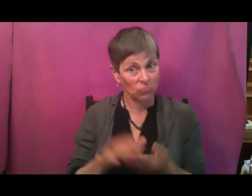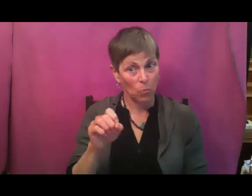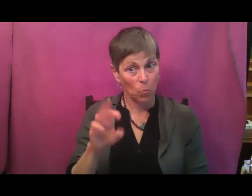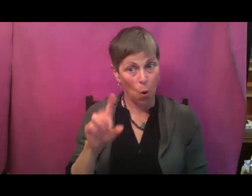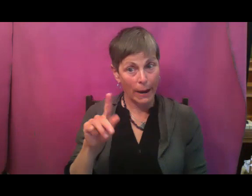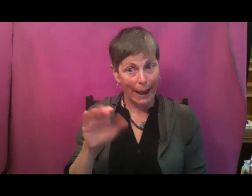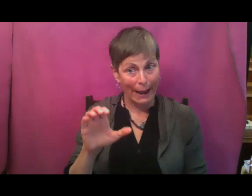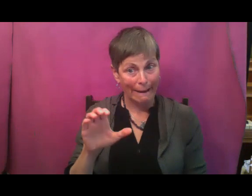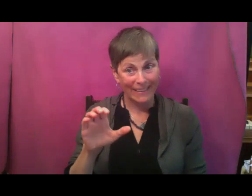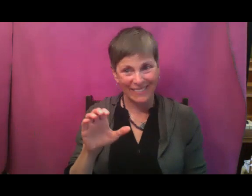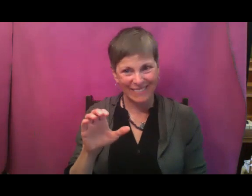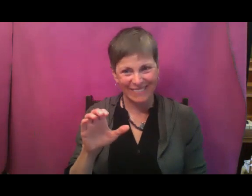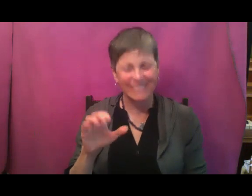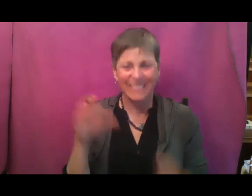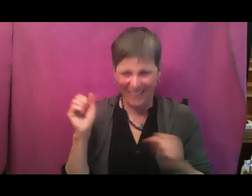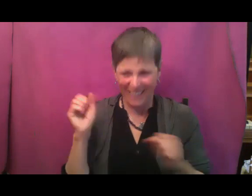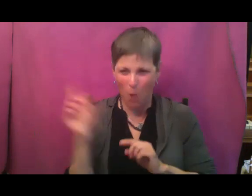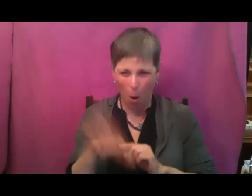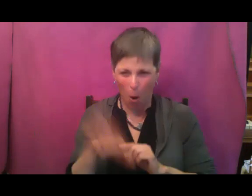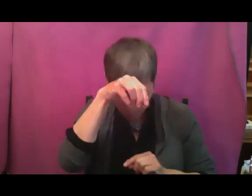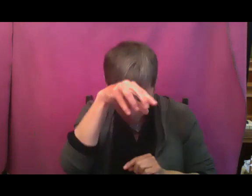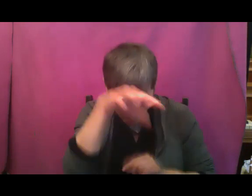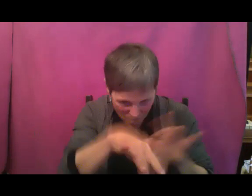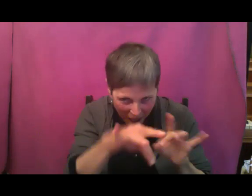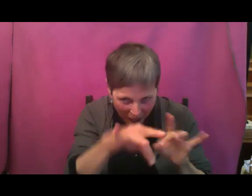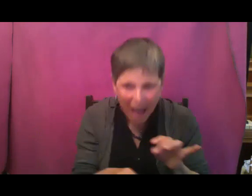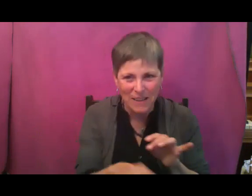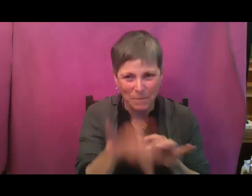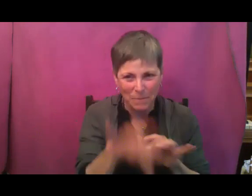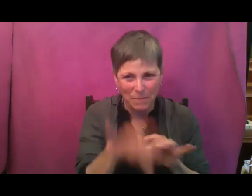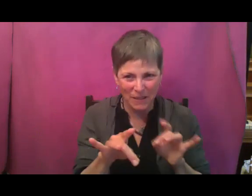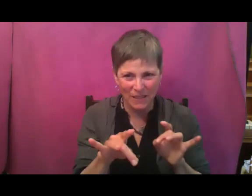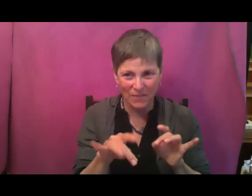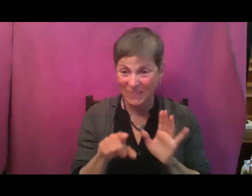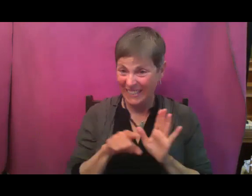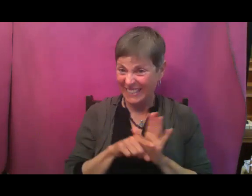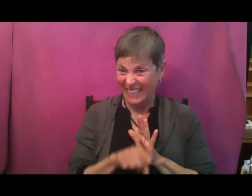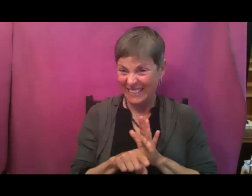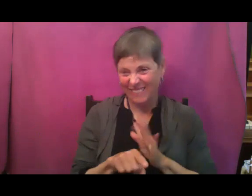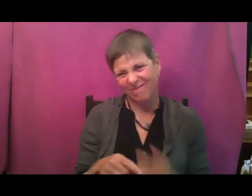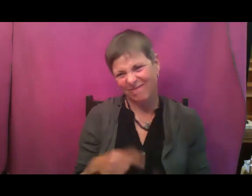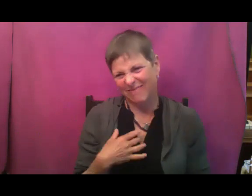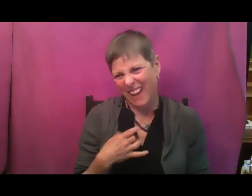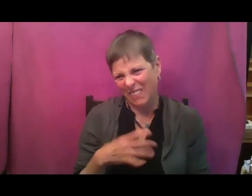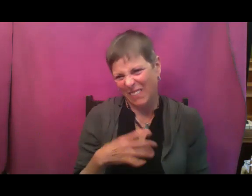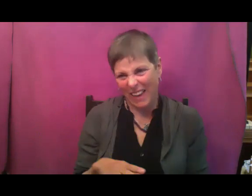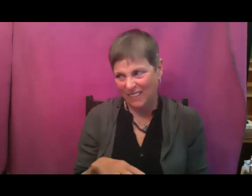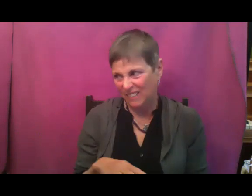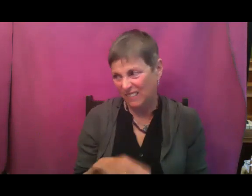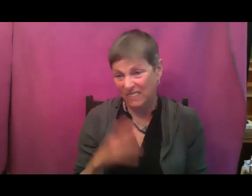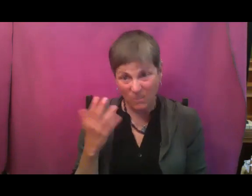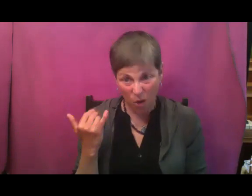having less slugs in your life. And I don't like to kill them really. It's really kind of gross.